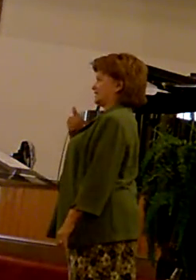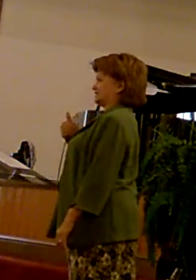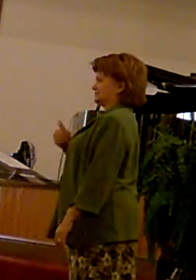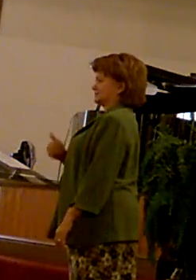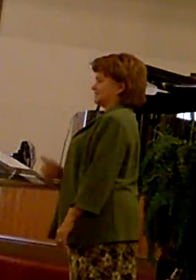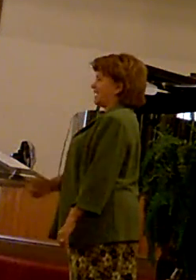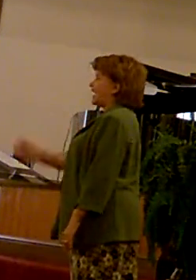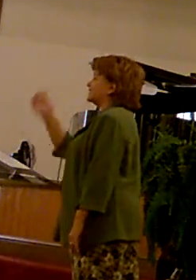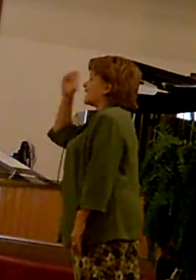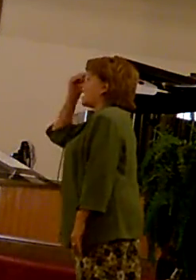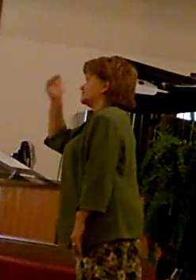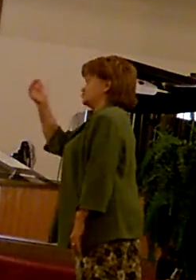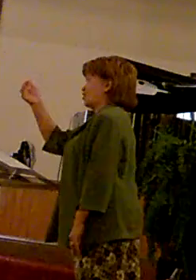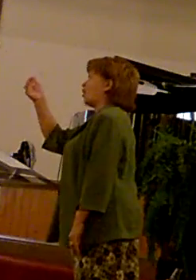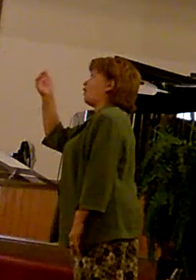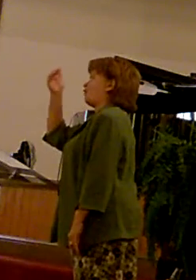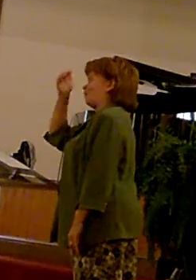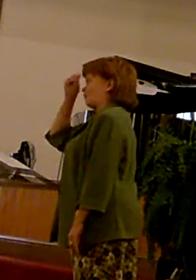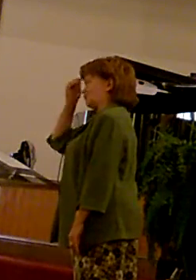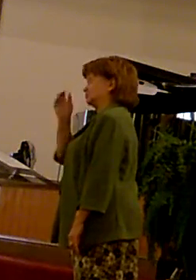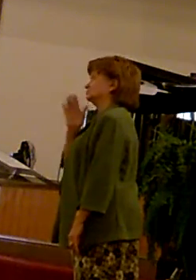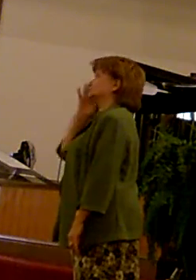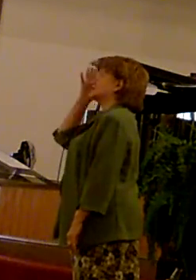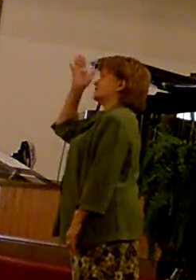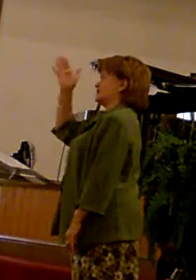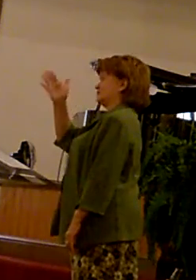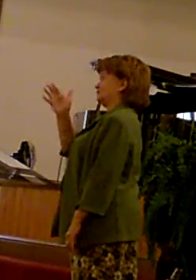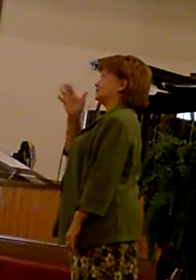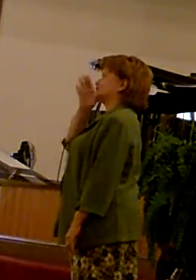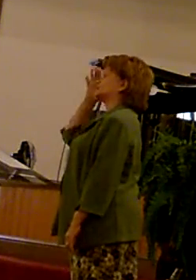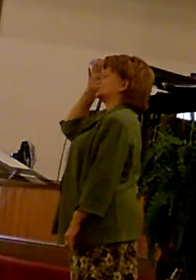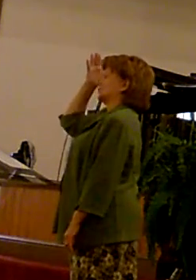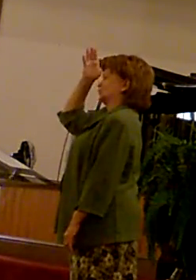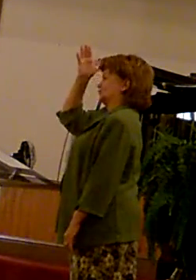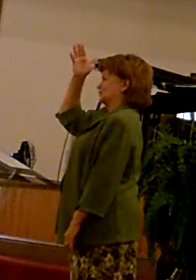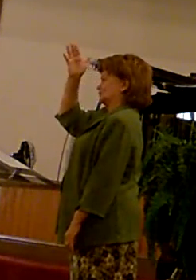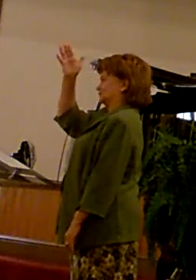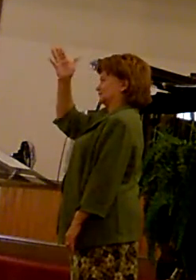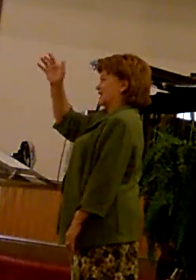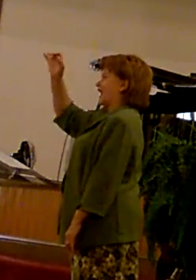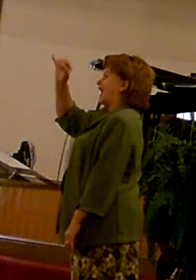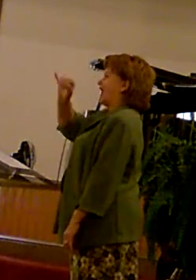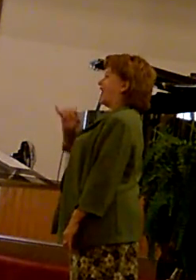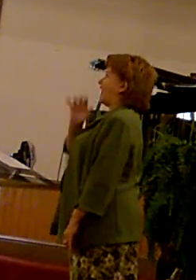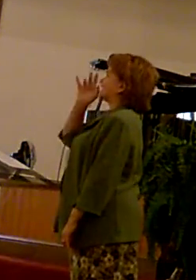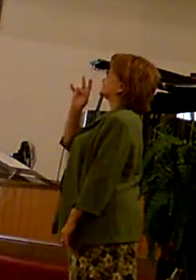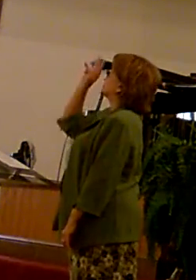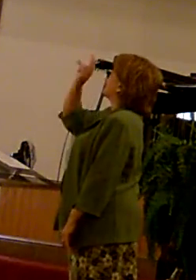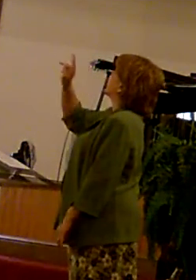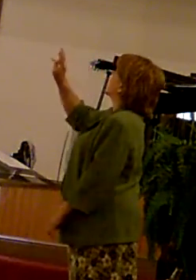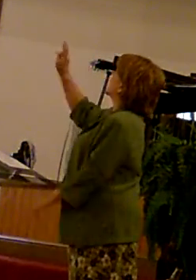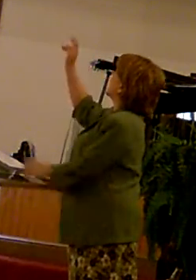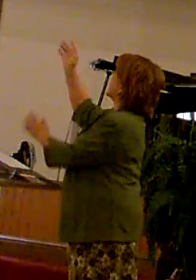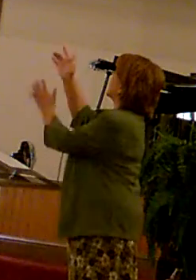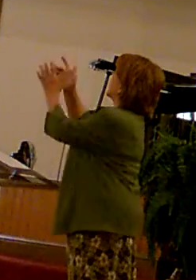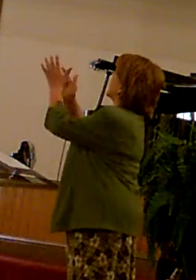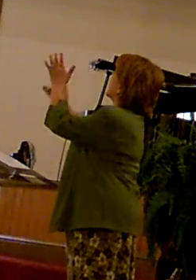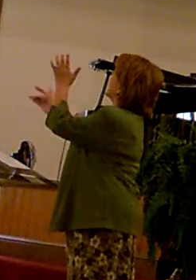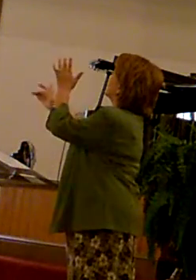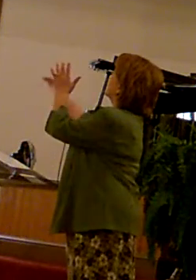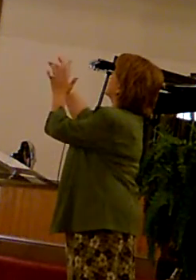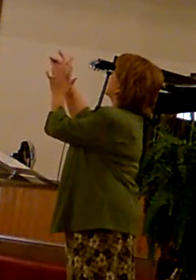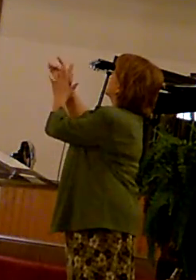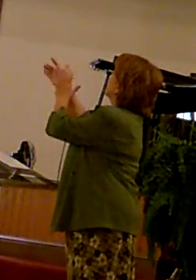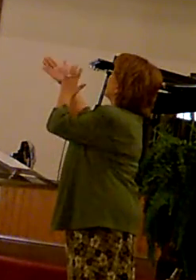And someday, some glorious morning I shall see